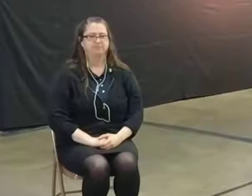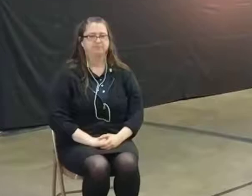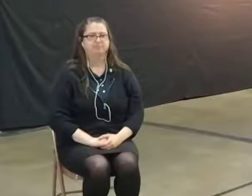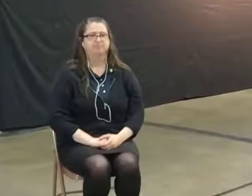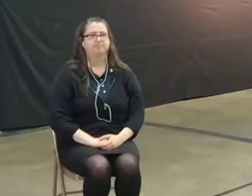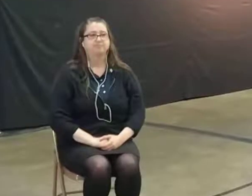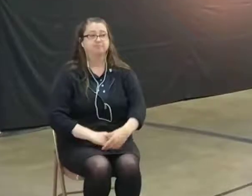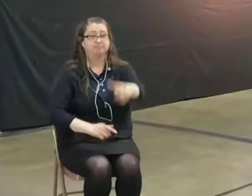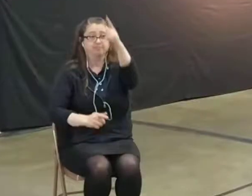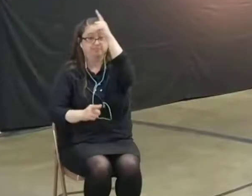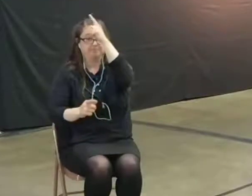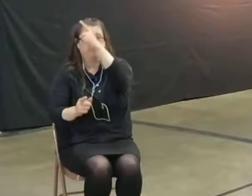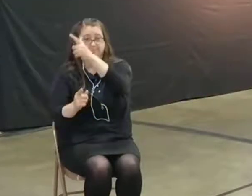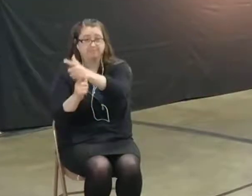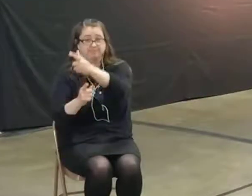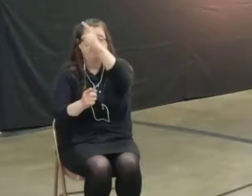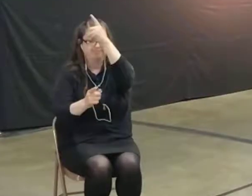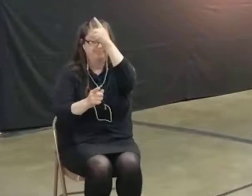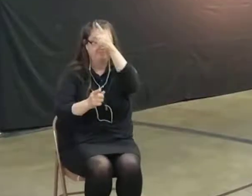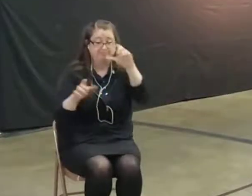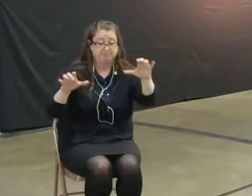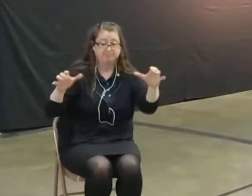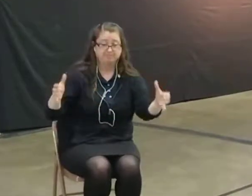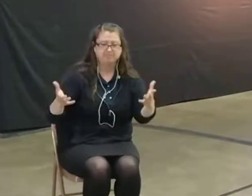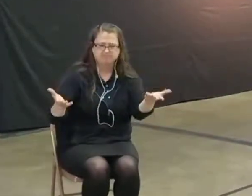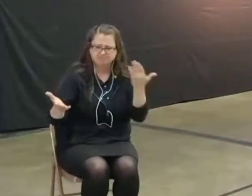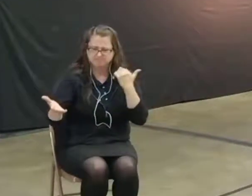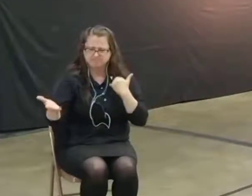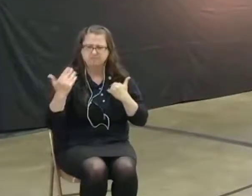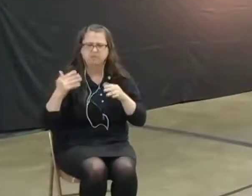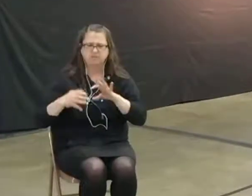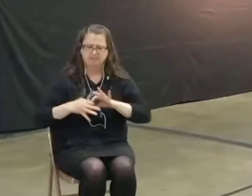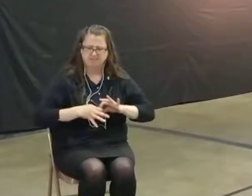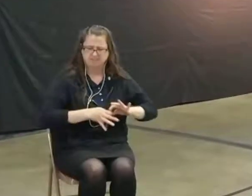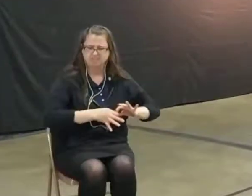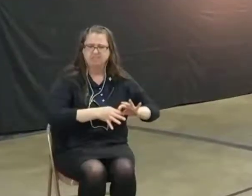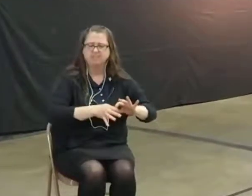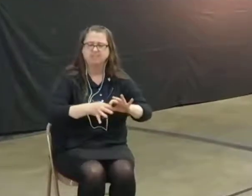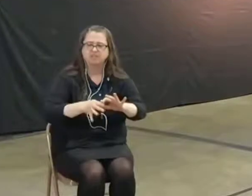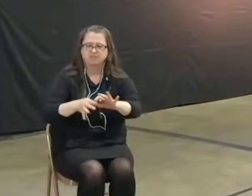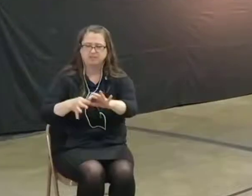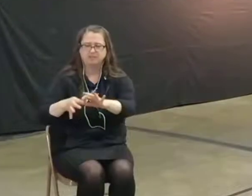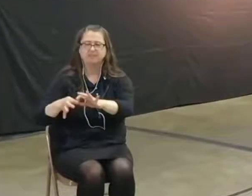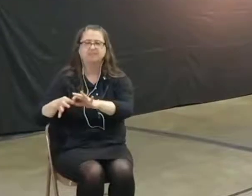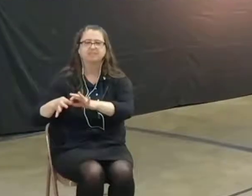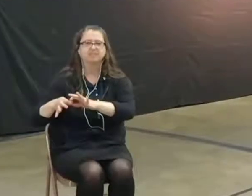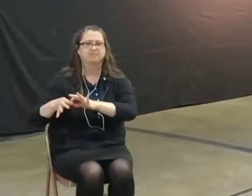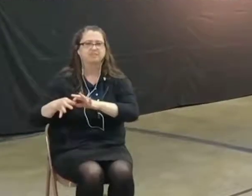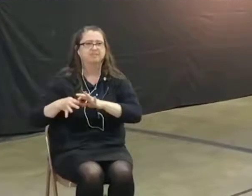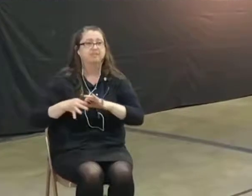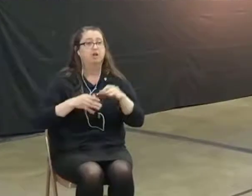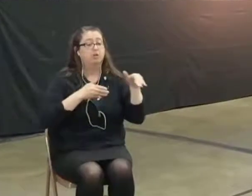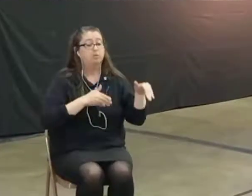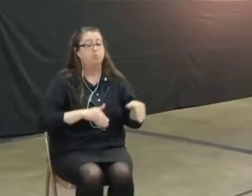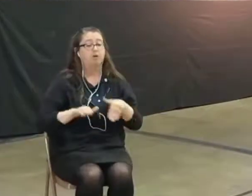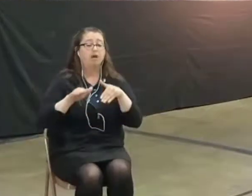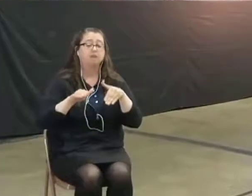Brothers, let us go to heaven. Walking in the